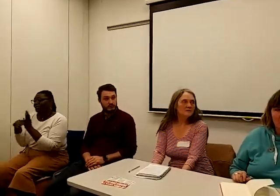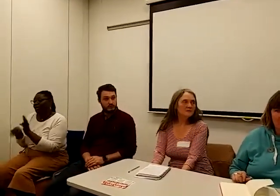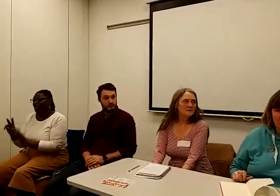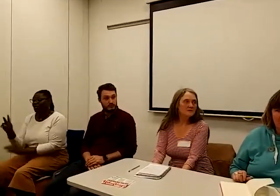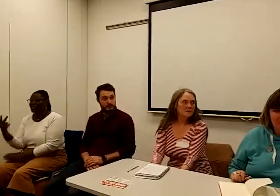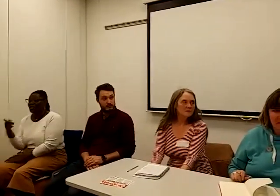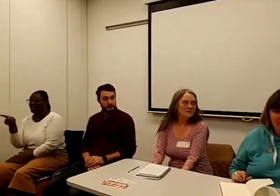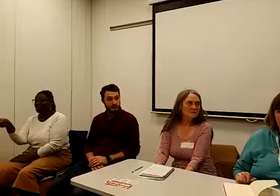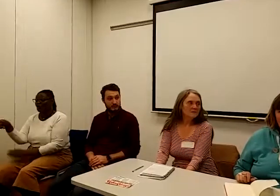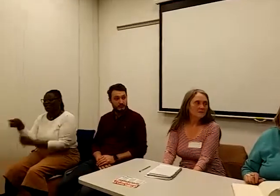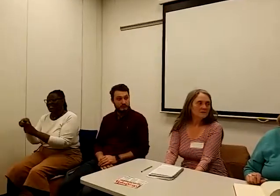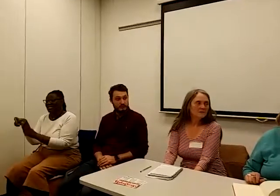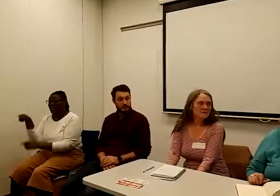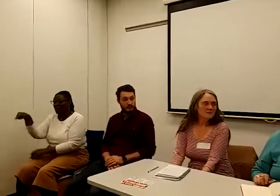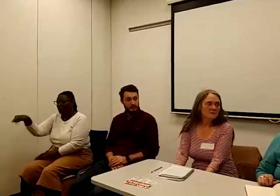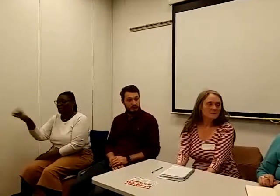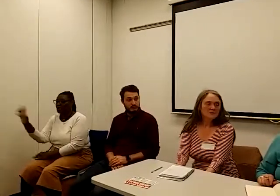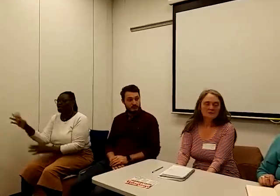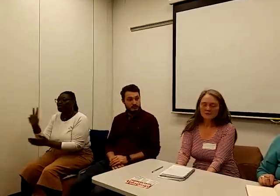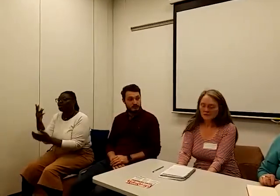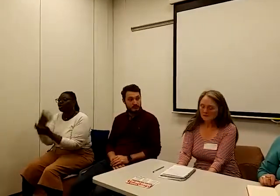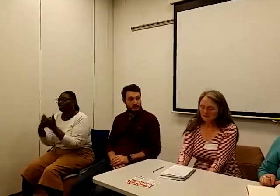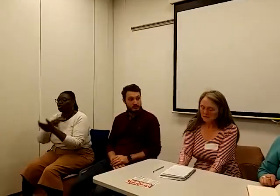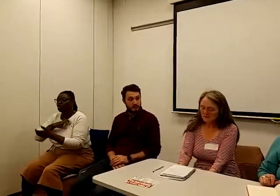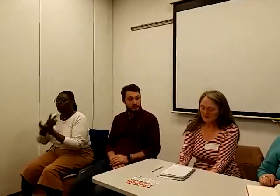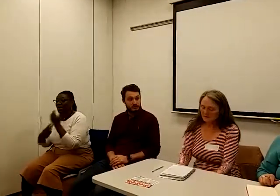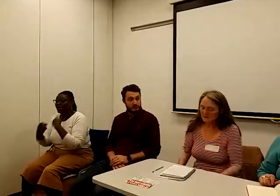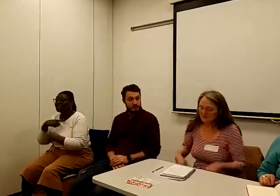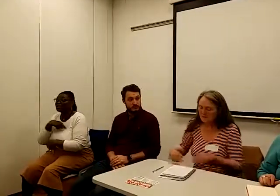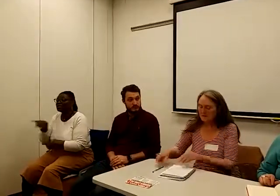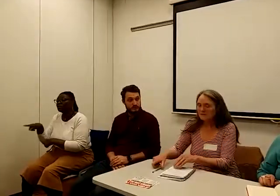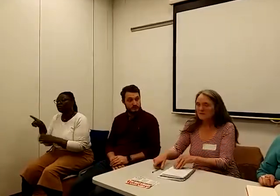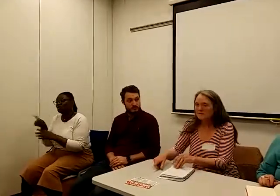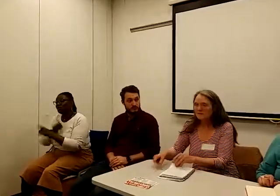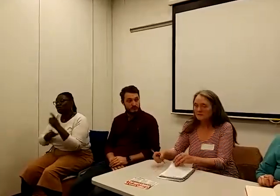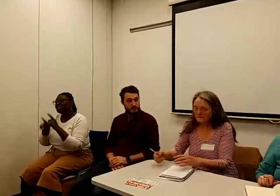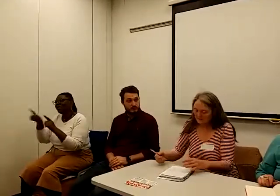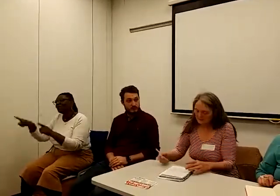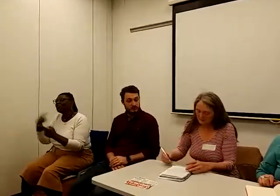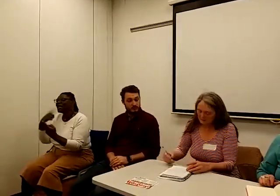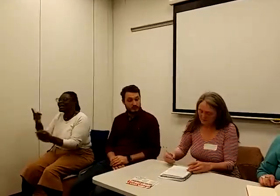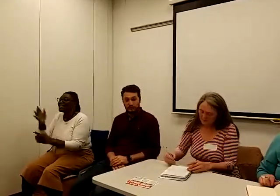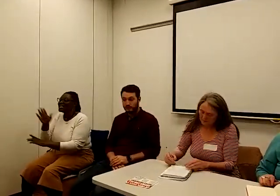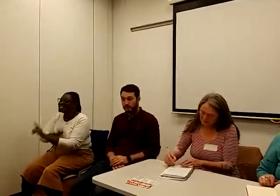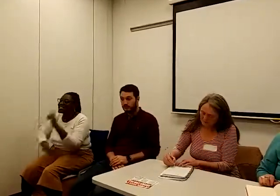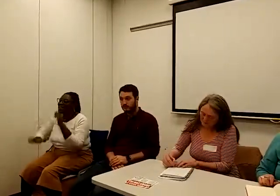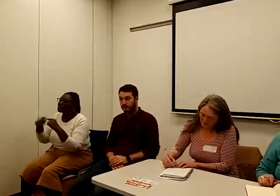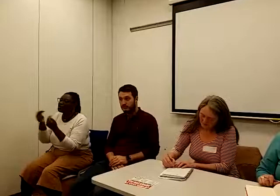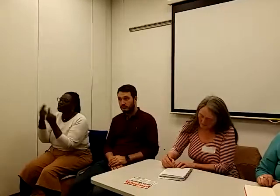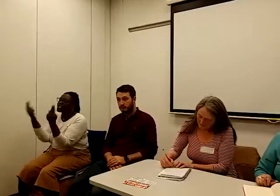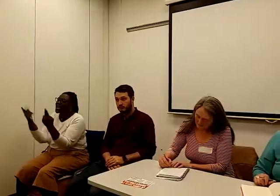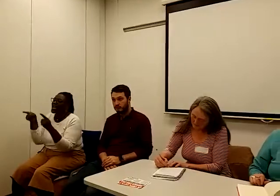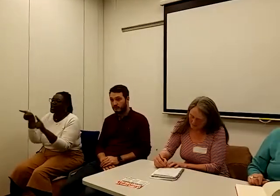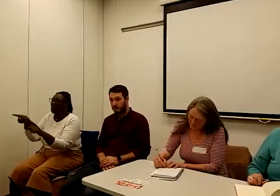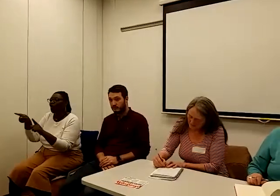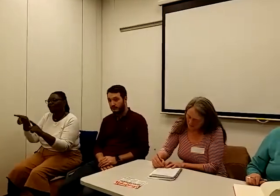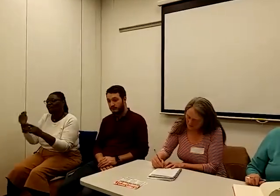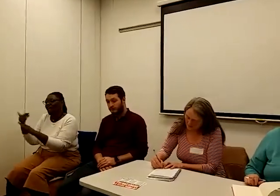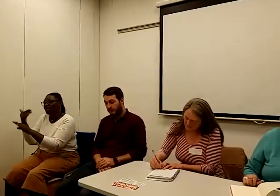of December, Unite Community have called a national day of action around universal credit. They've